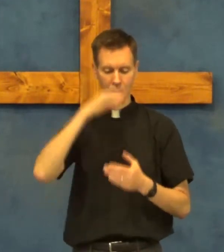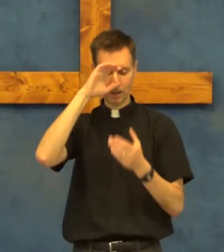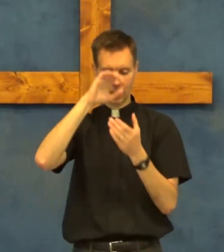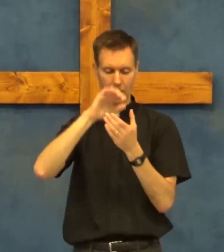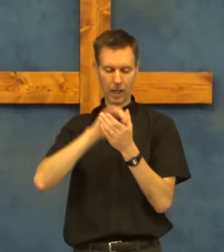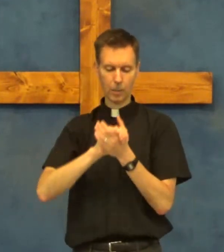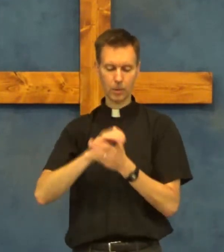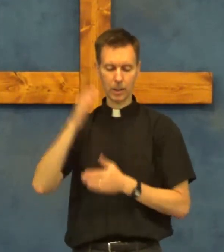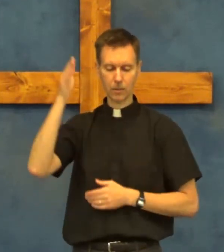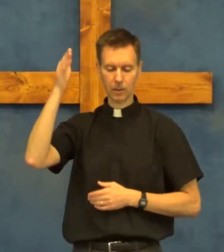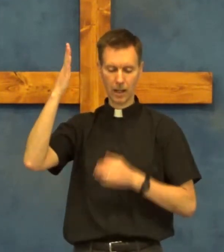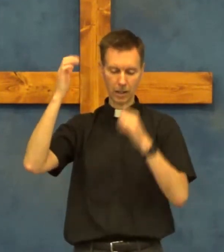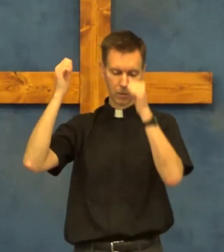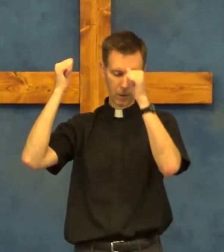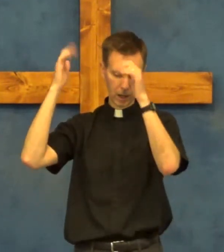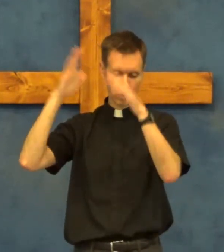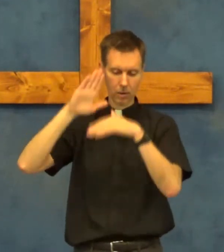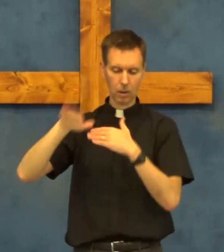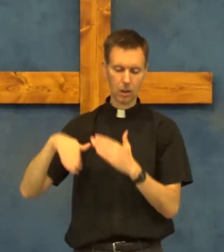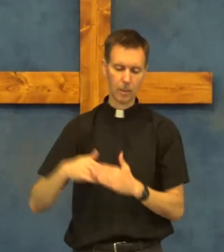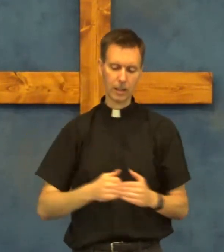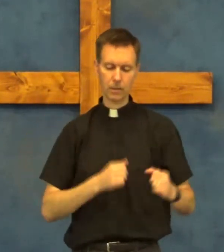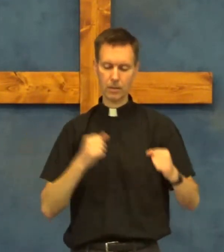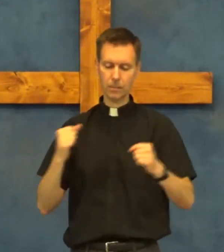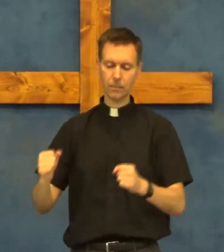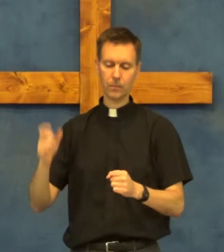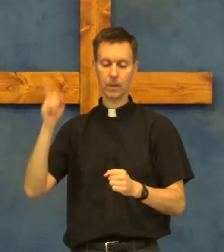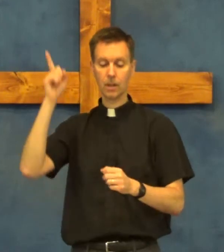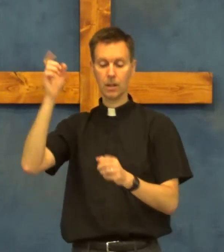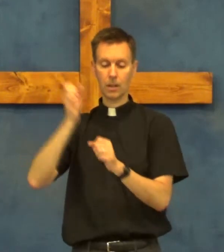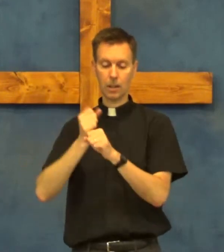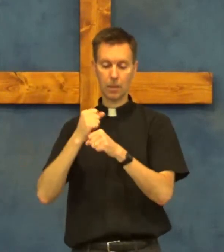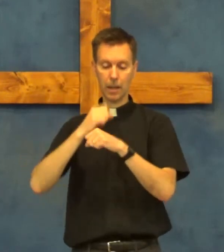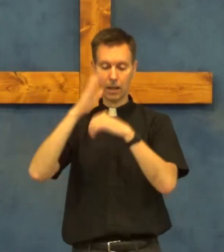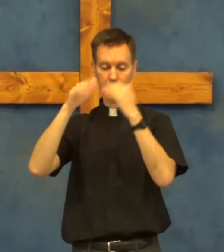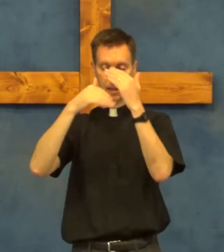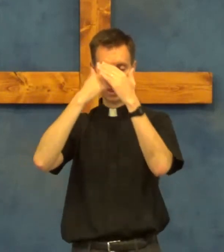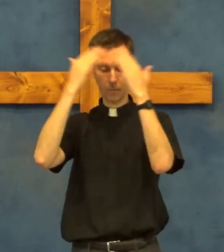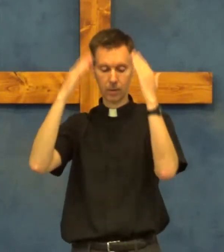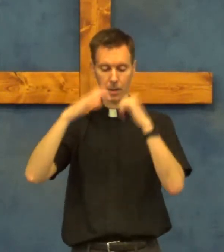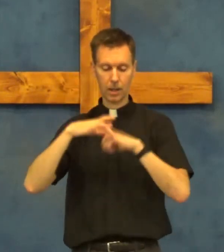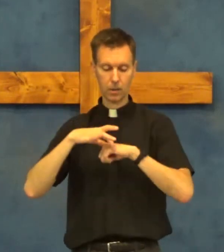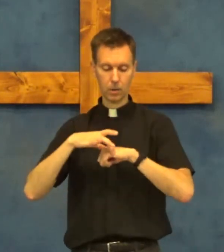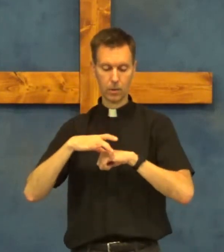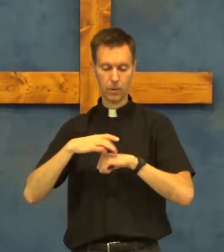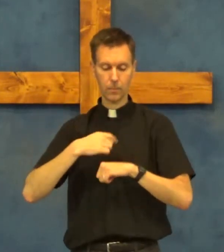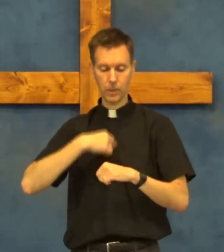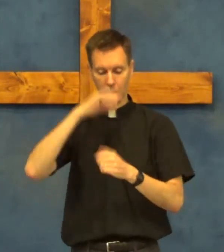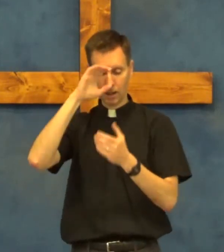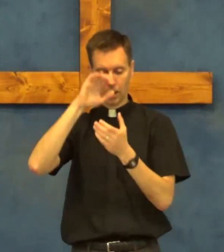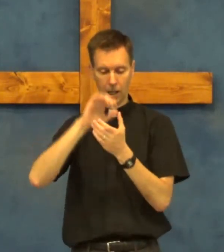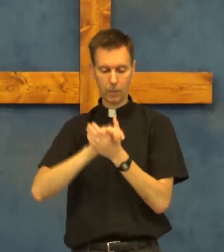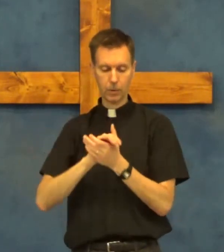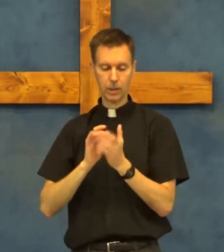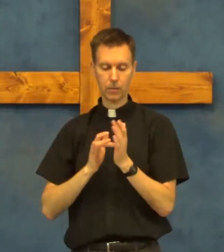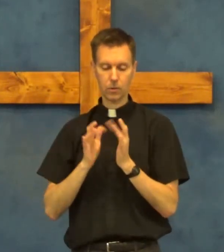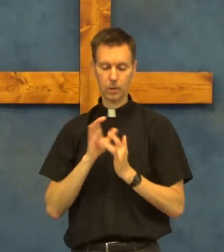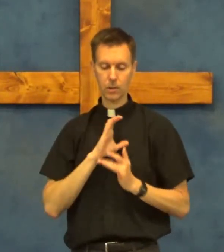I believe in God the Father Almighty He made heaven and earth I believe in Jesus